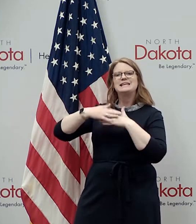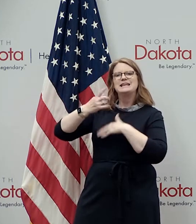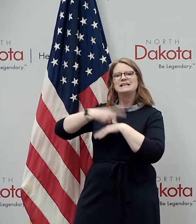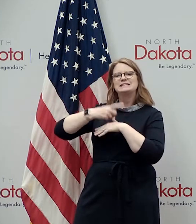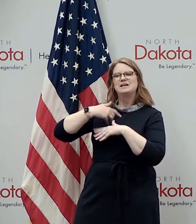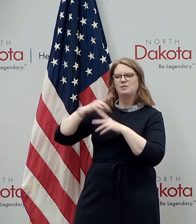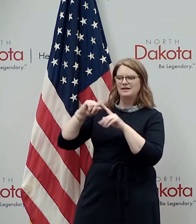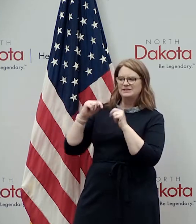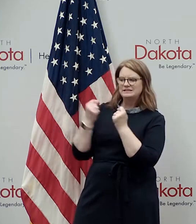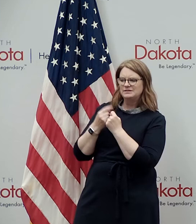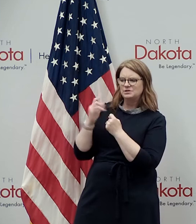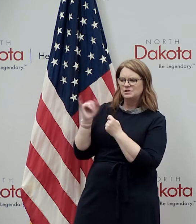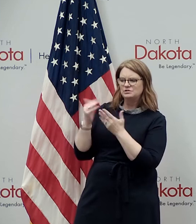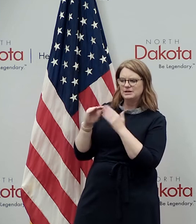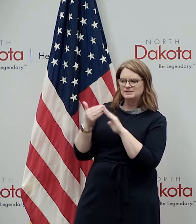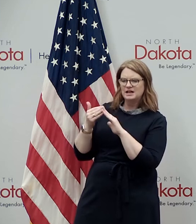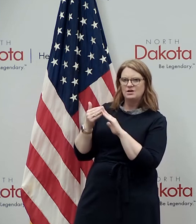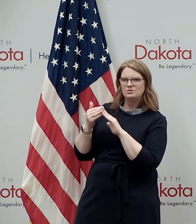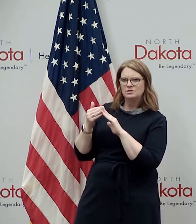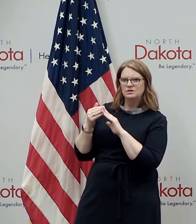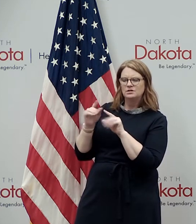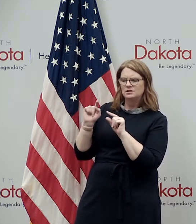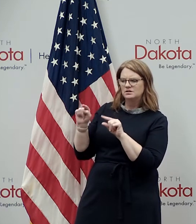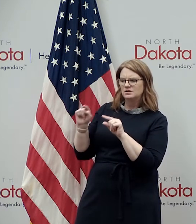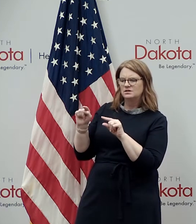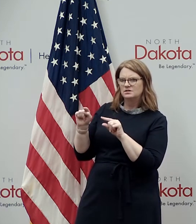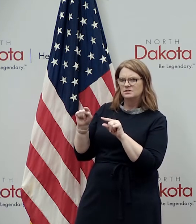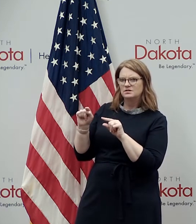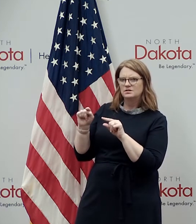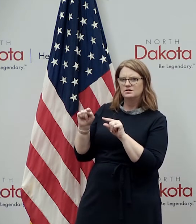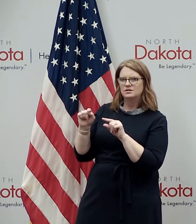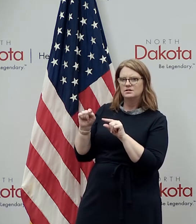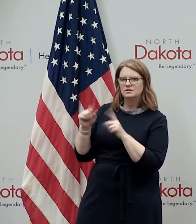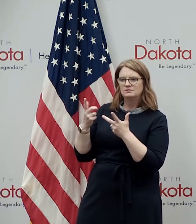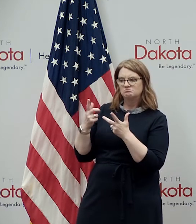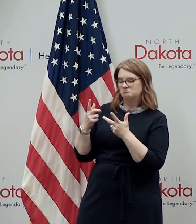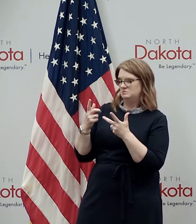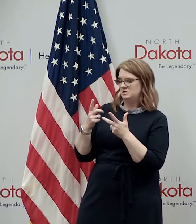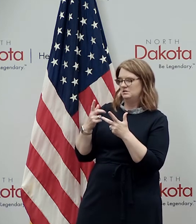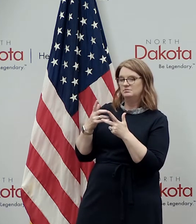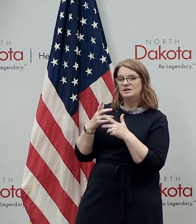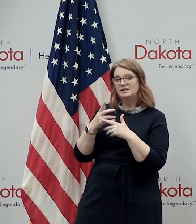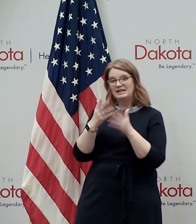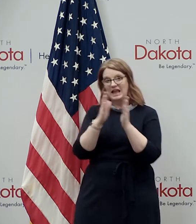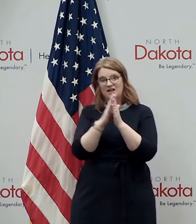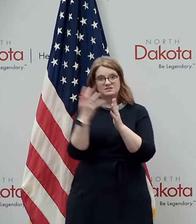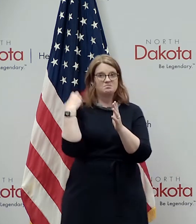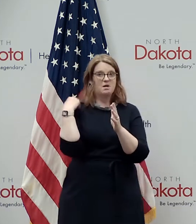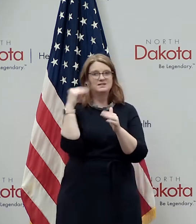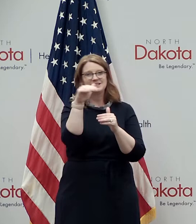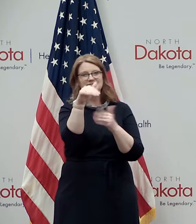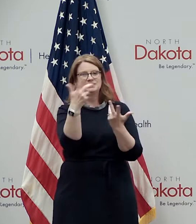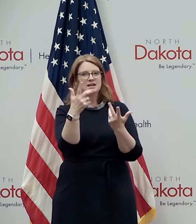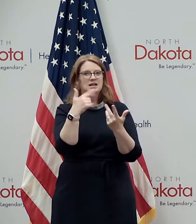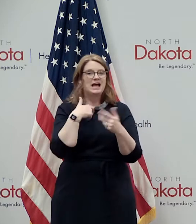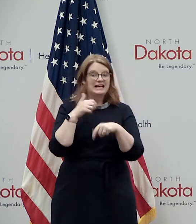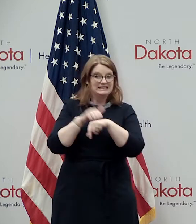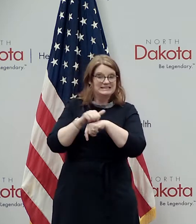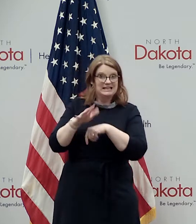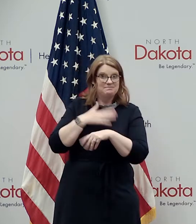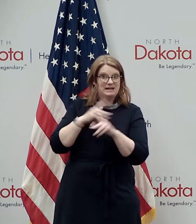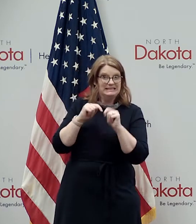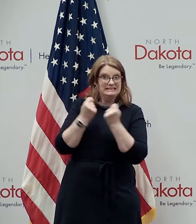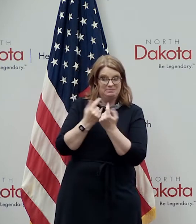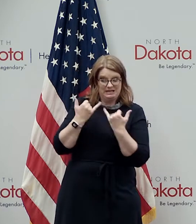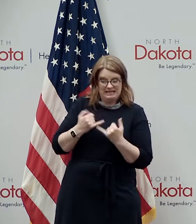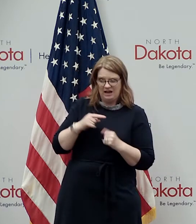preparing to go do that mission and he coordinated with his boss and said hey i could deploy my team right